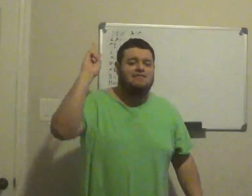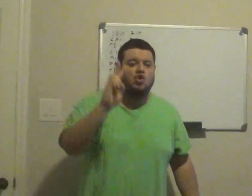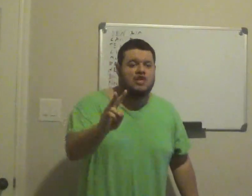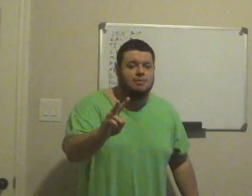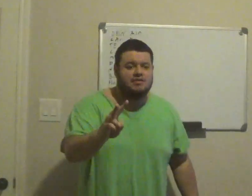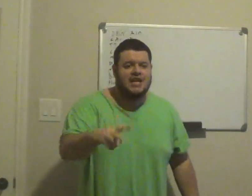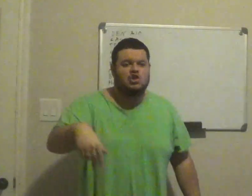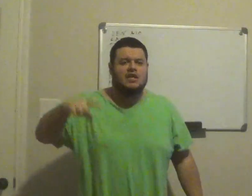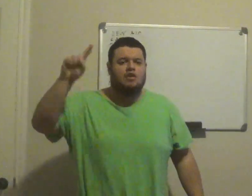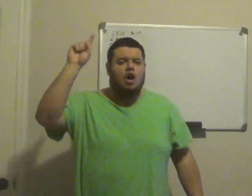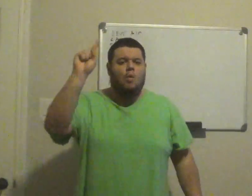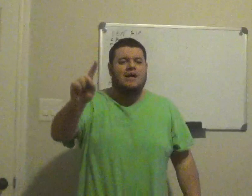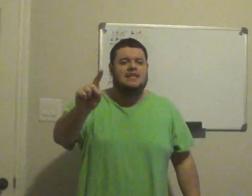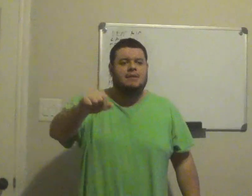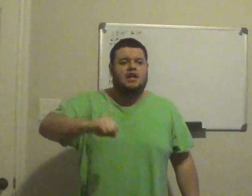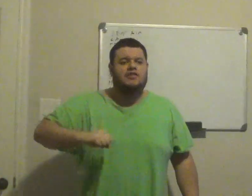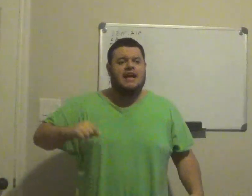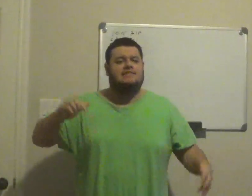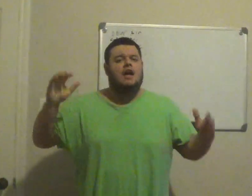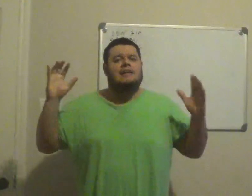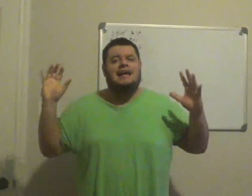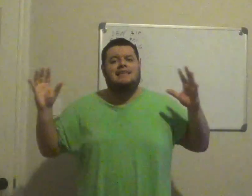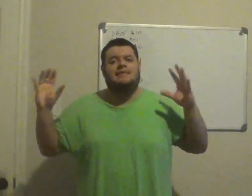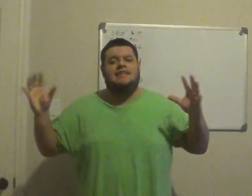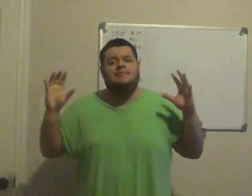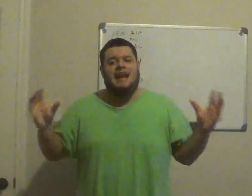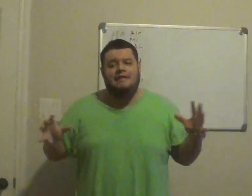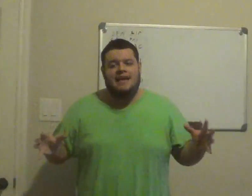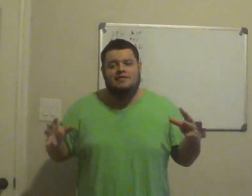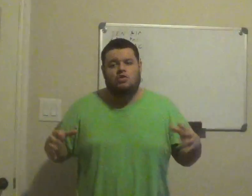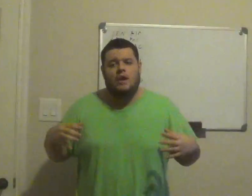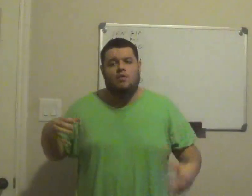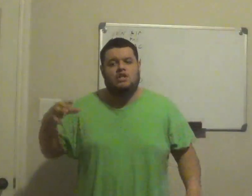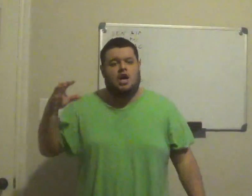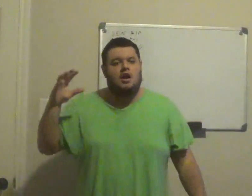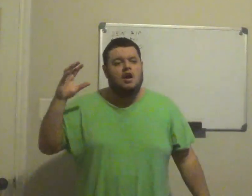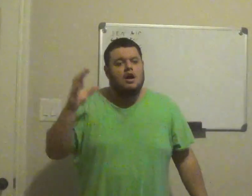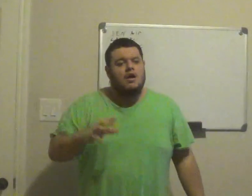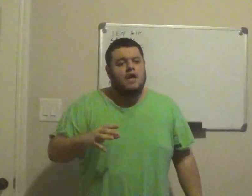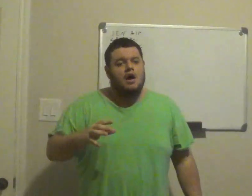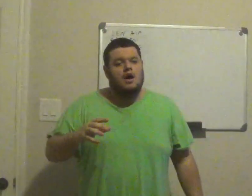have two teams in Los Angeles, one team in Las Vegas, let's have the teams that have history, which are the